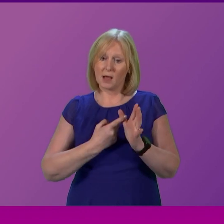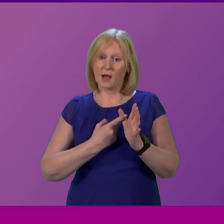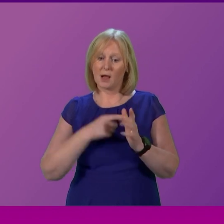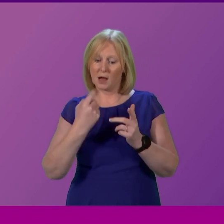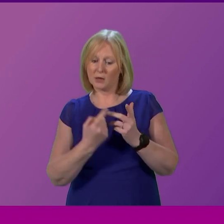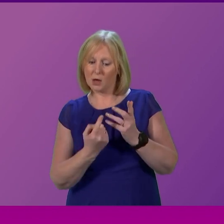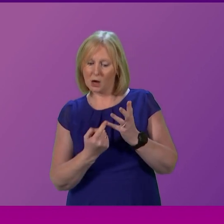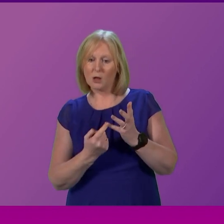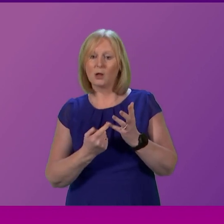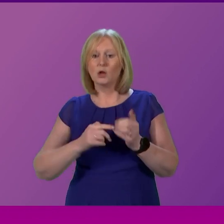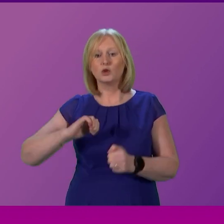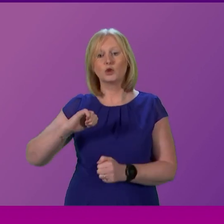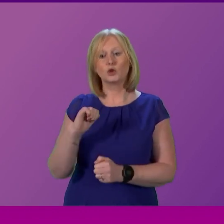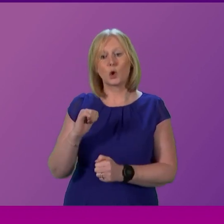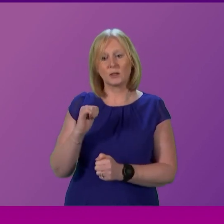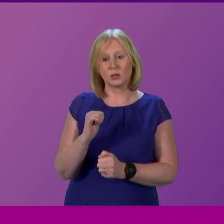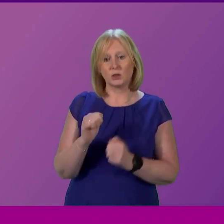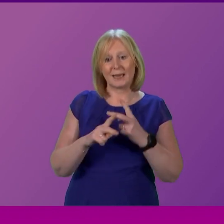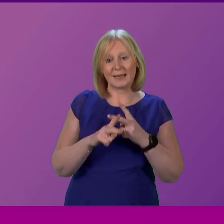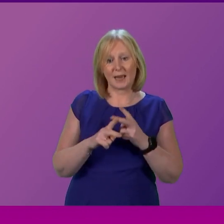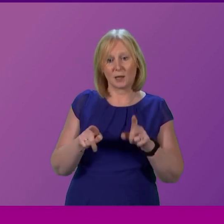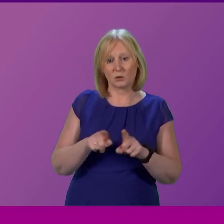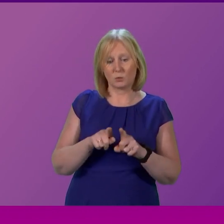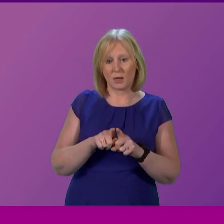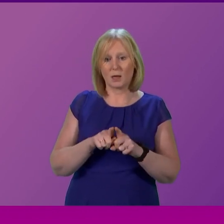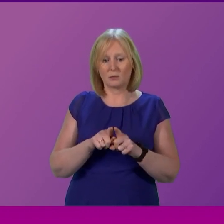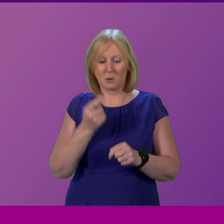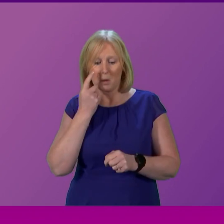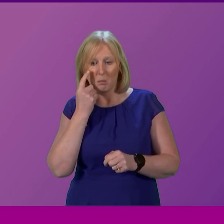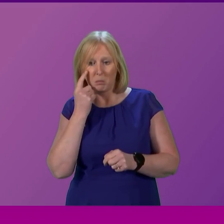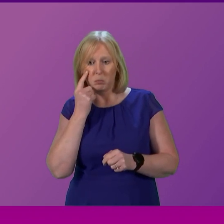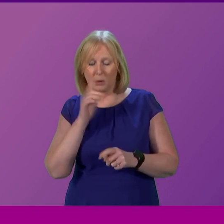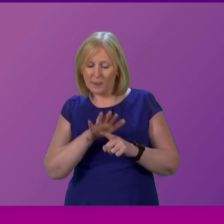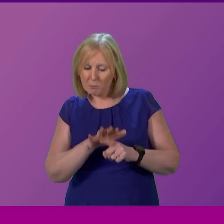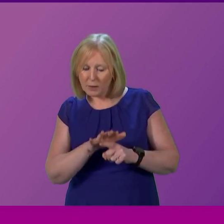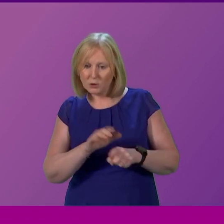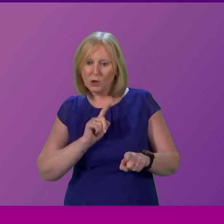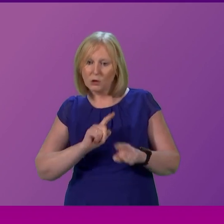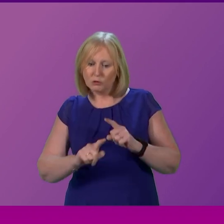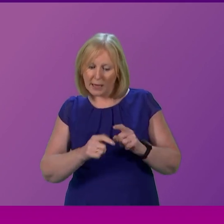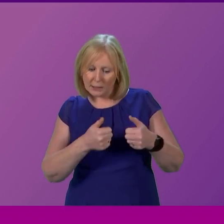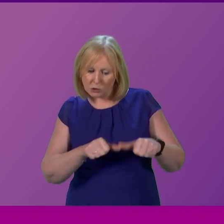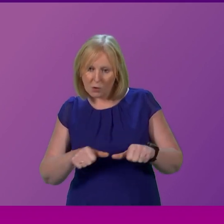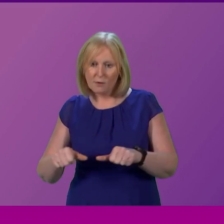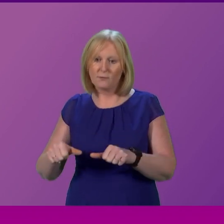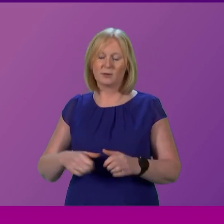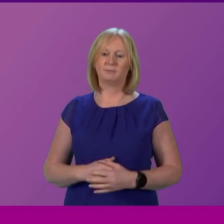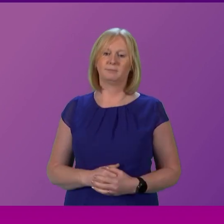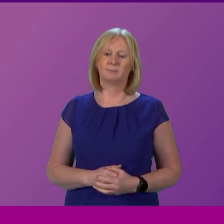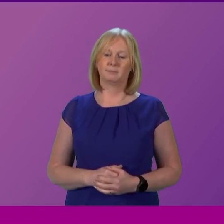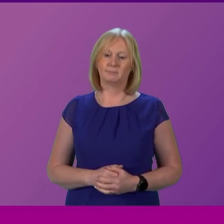such as Scottish Care, to advise on pressures within the system and look at possible actions to mitigate them. This week,